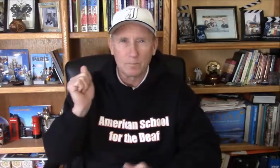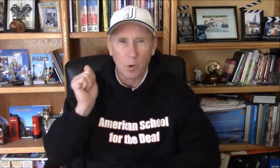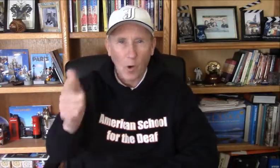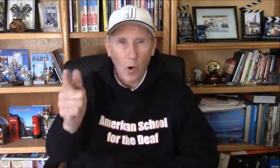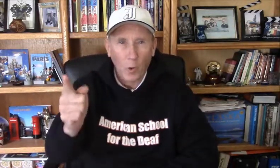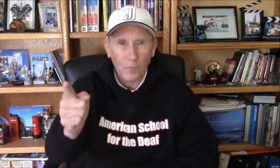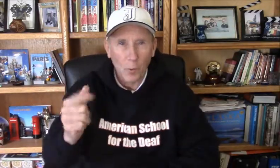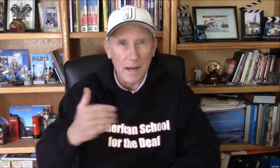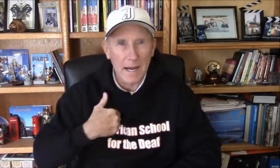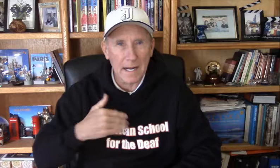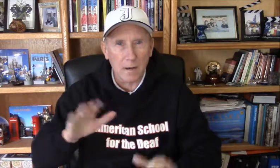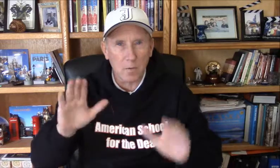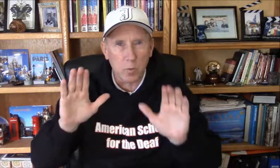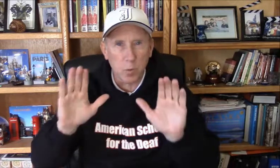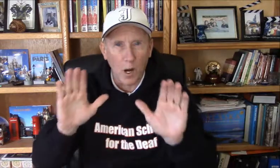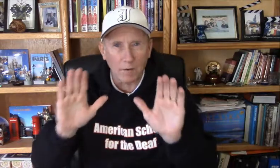Hello, wonderful.